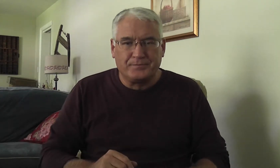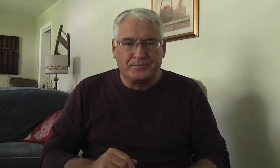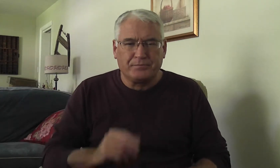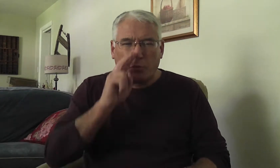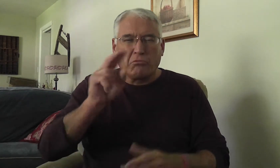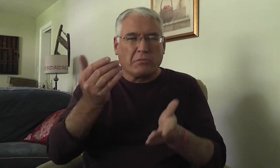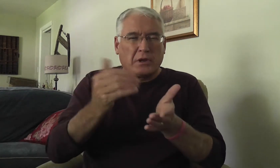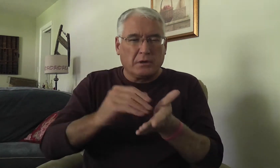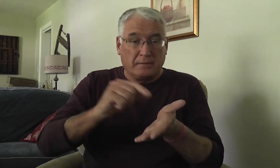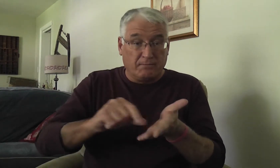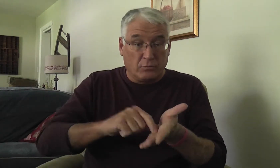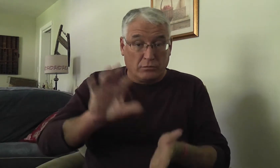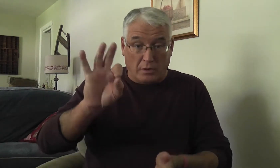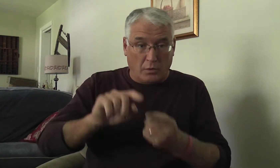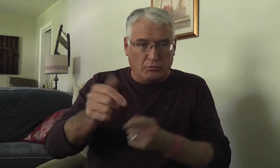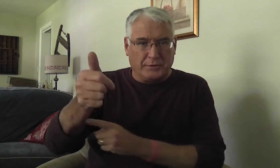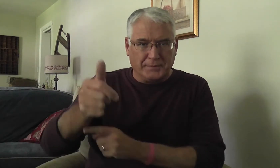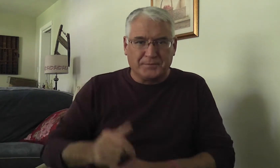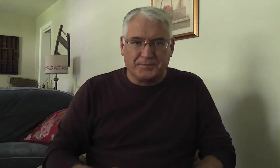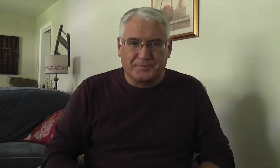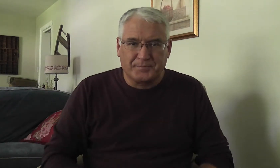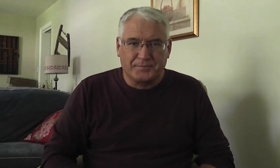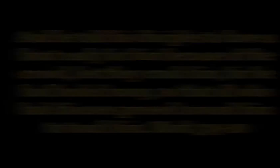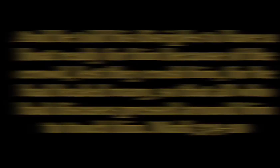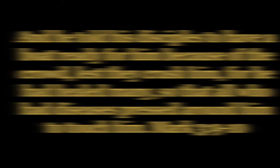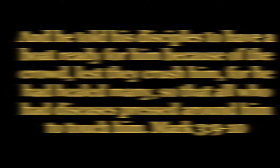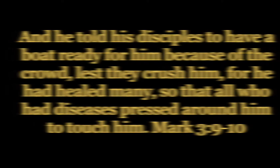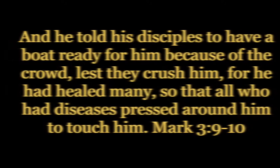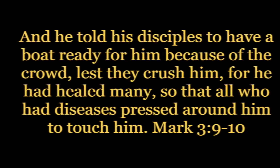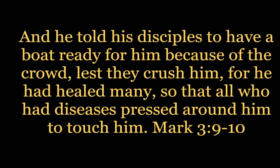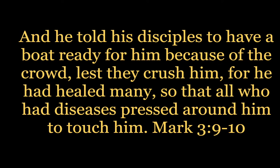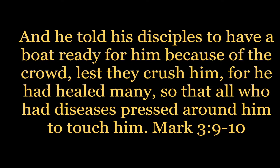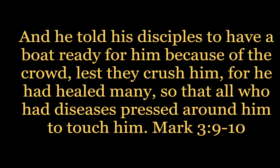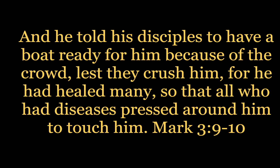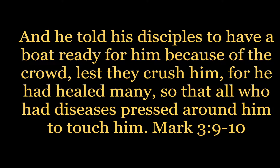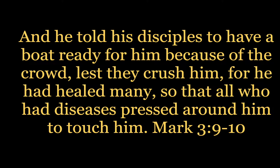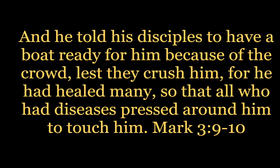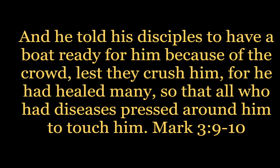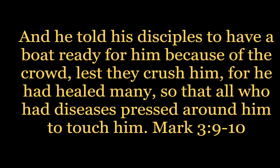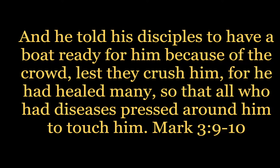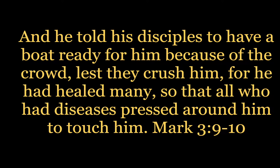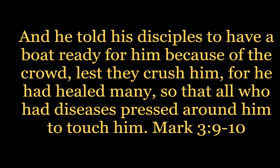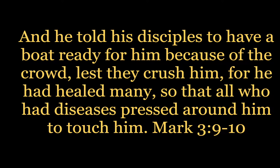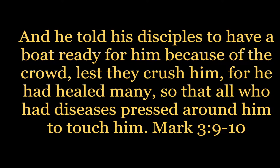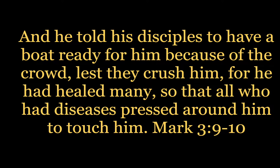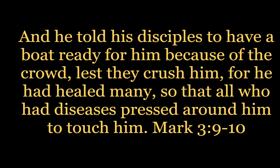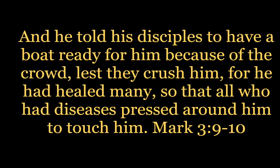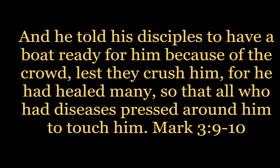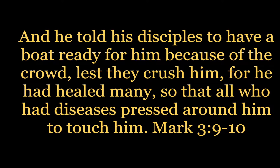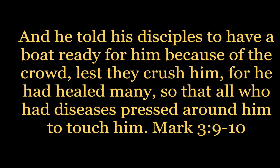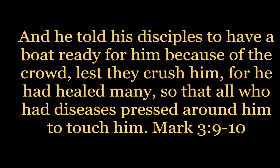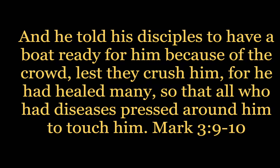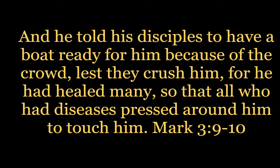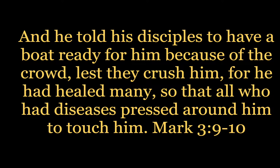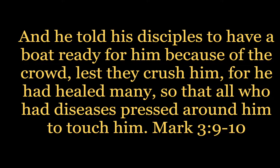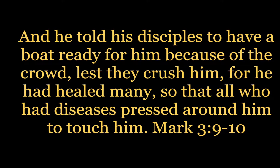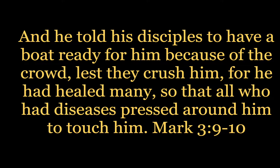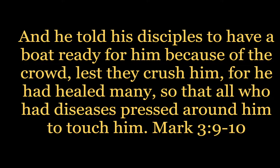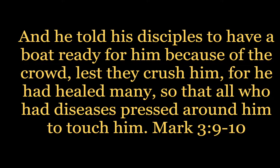on him. Let's look again at verse 9 and 10. And he told his disciples to have a boat ready for him because of the crowd, lest